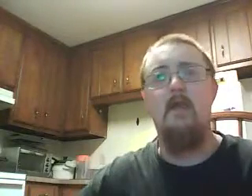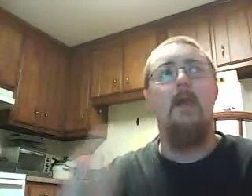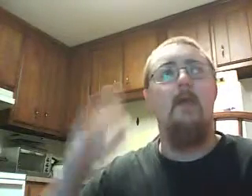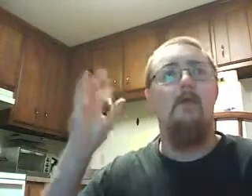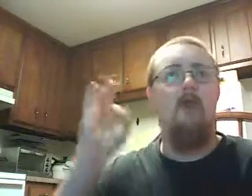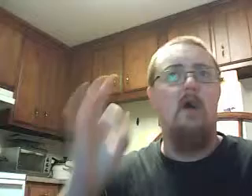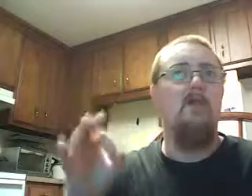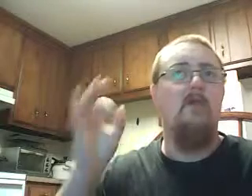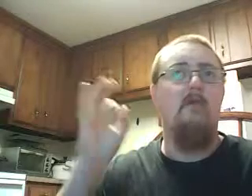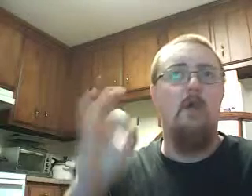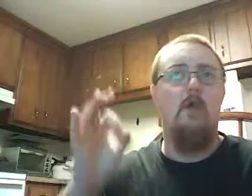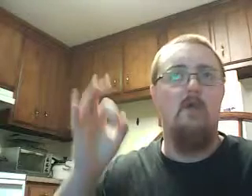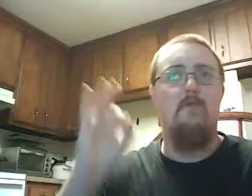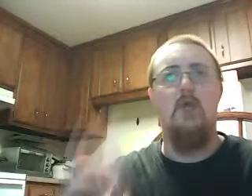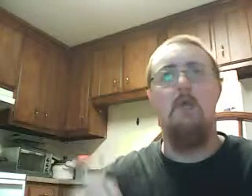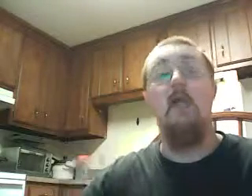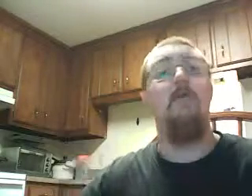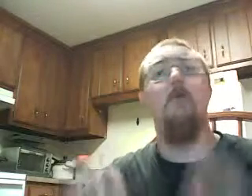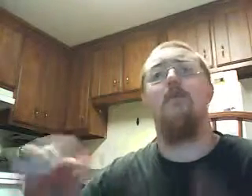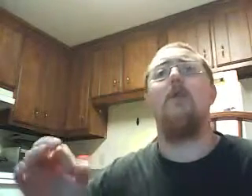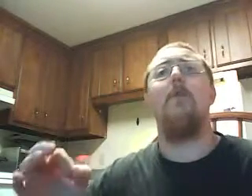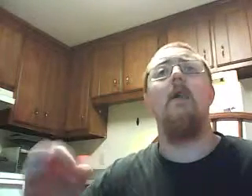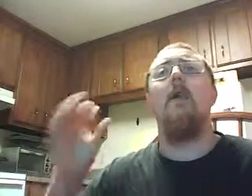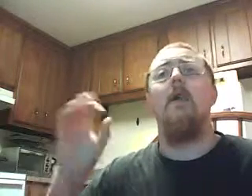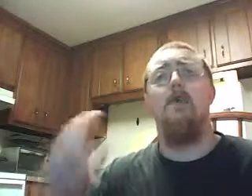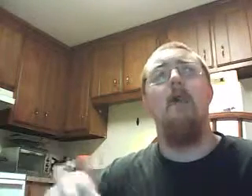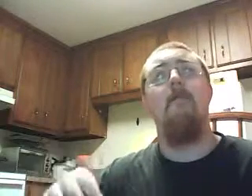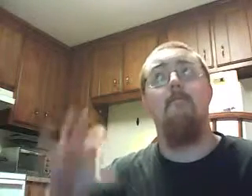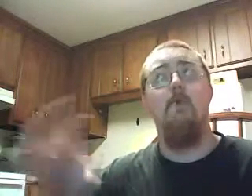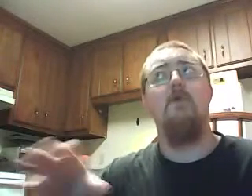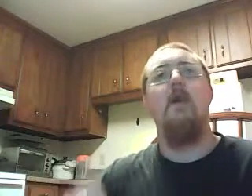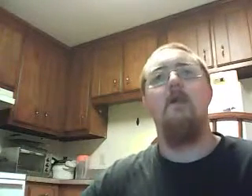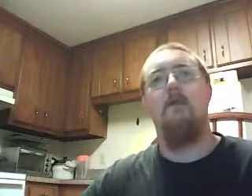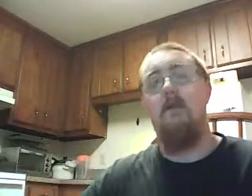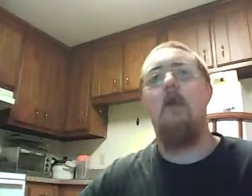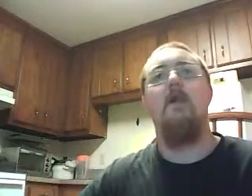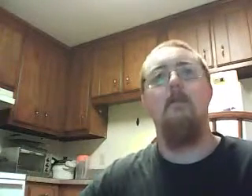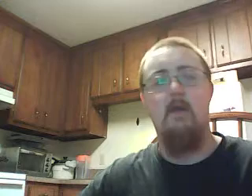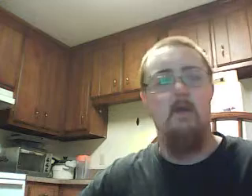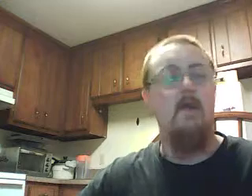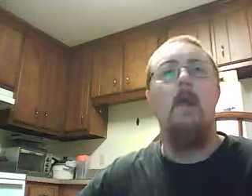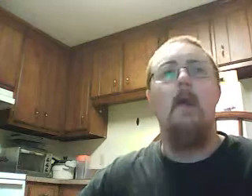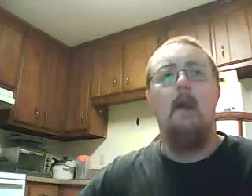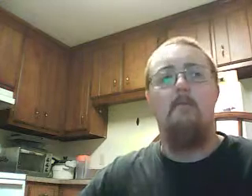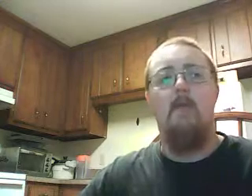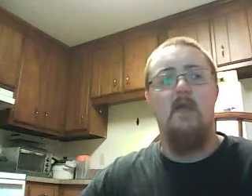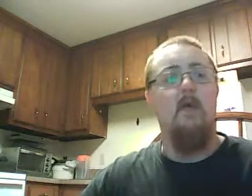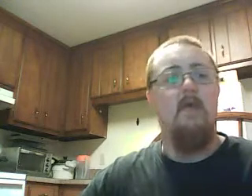do not charge for shipping. If you charge for shipping, your stuff most likely is not going to get bid on. Because I know one of the